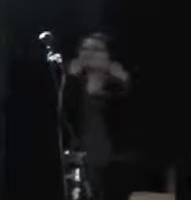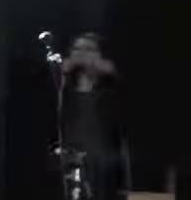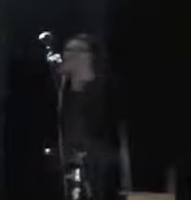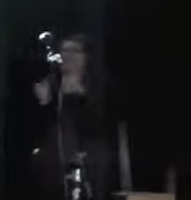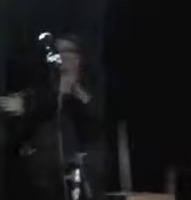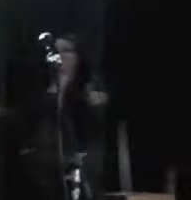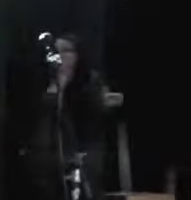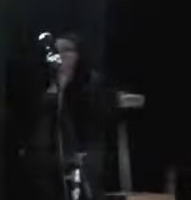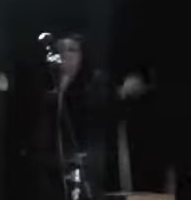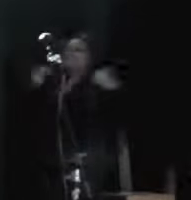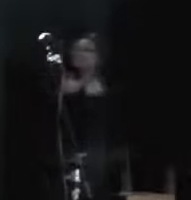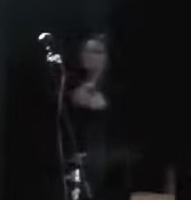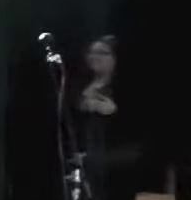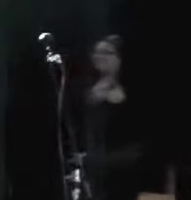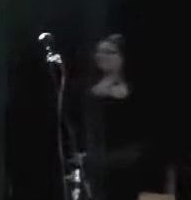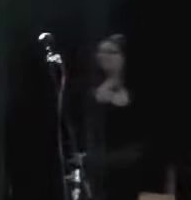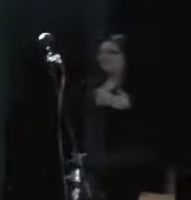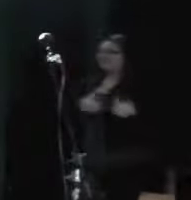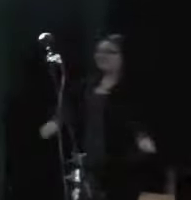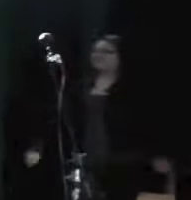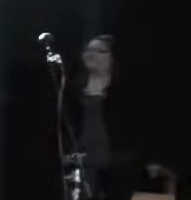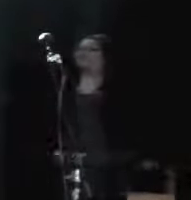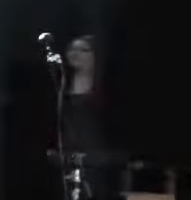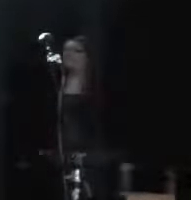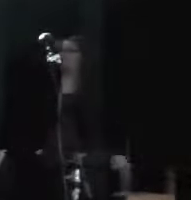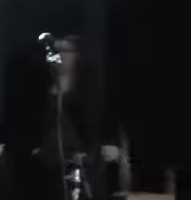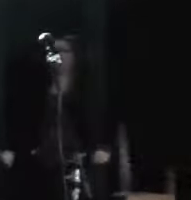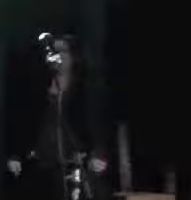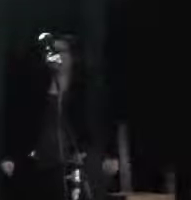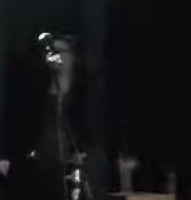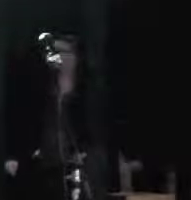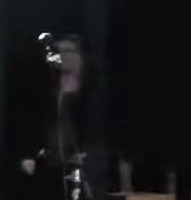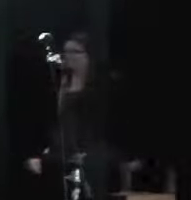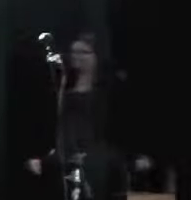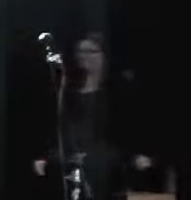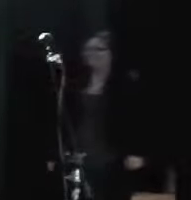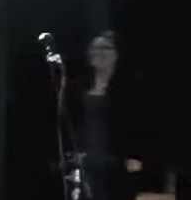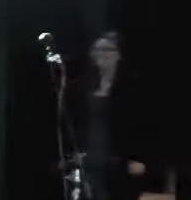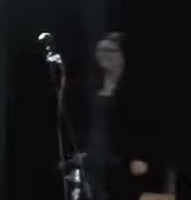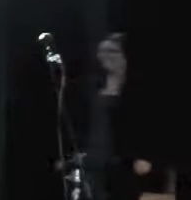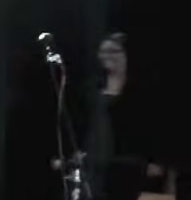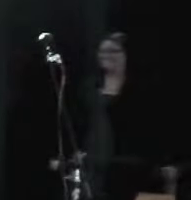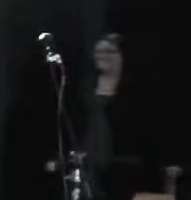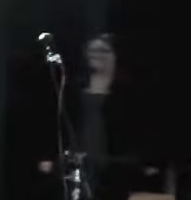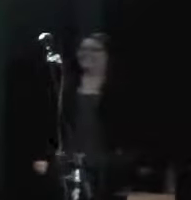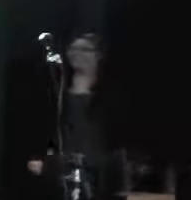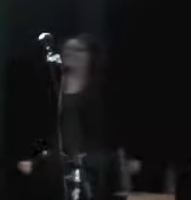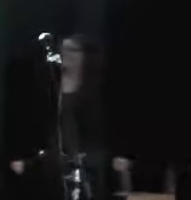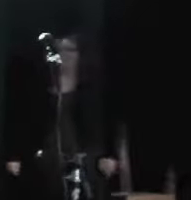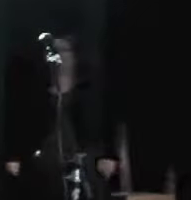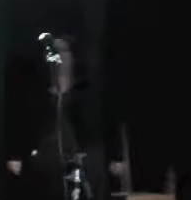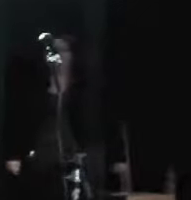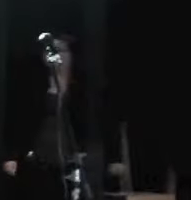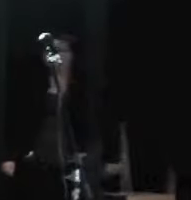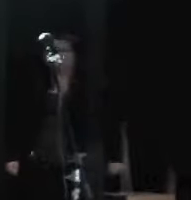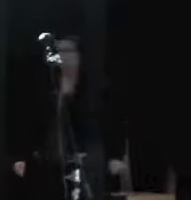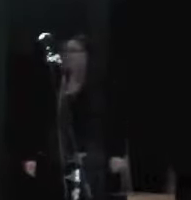wild enough baby If you need me, call me, no matter where you are, no matter